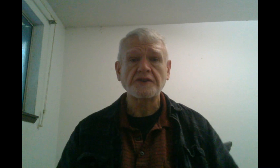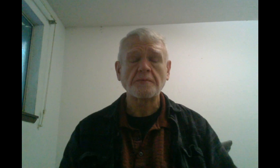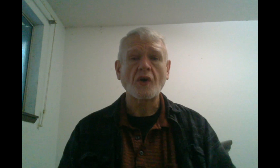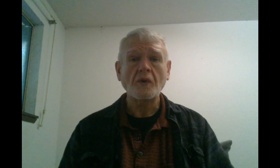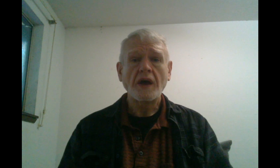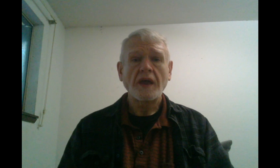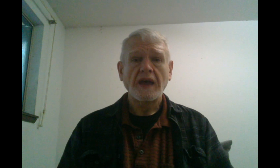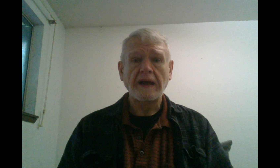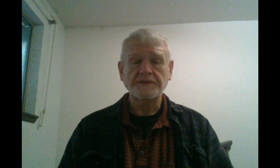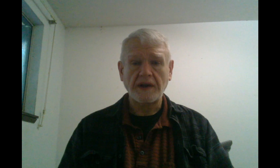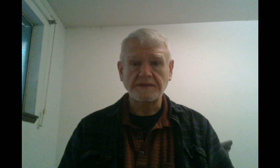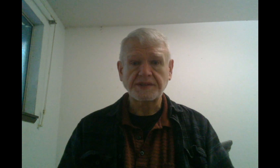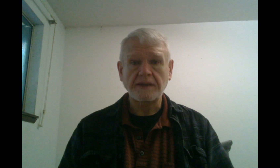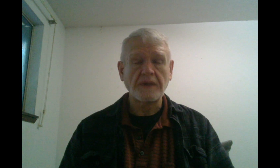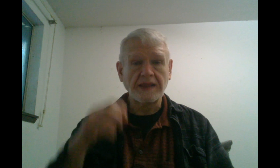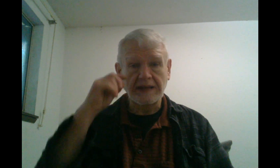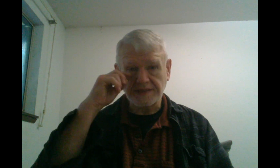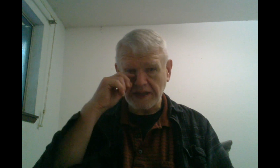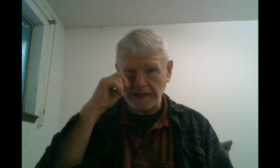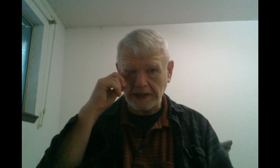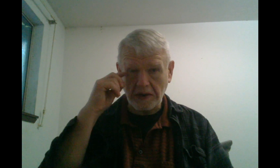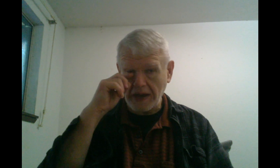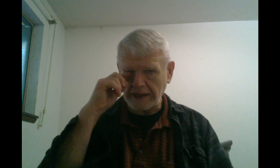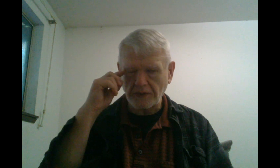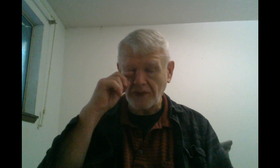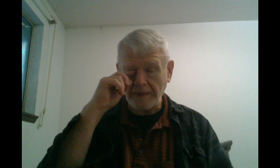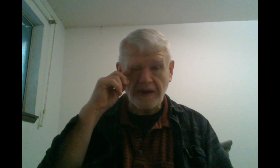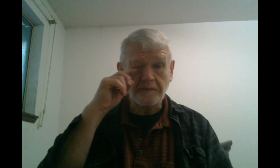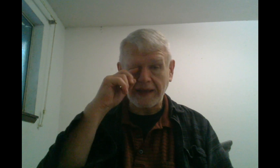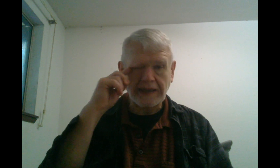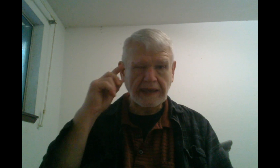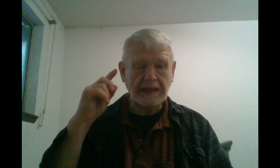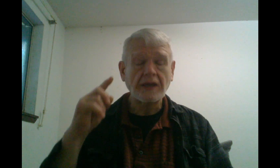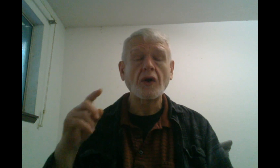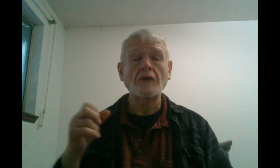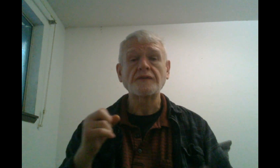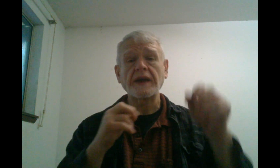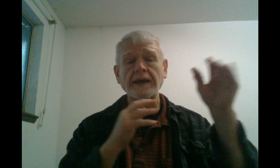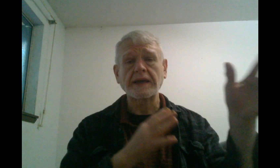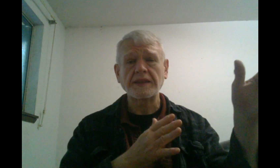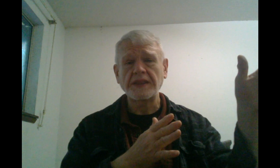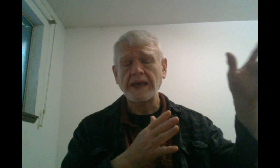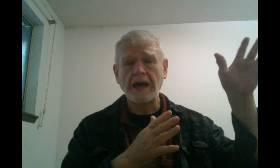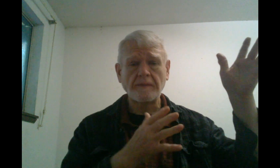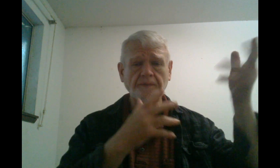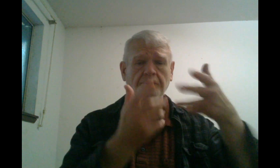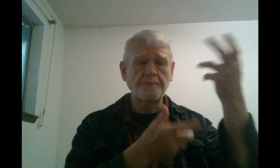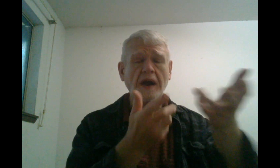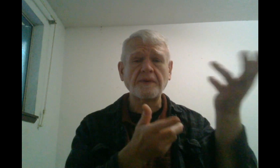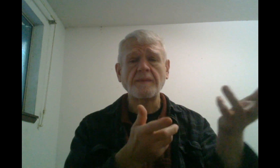tomorrow, after I've stayed my last night here, I go drop off my key over the property